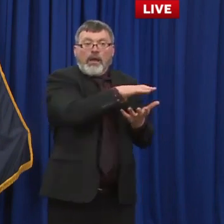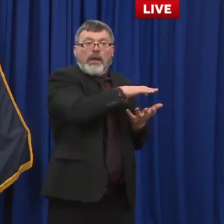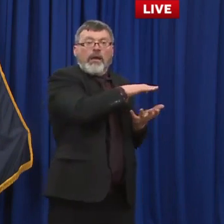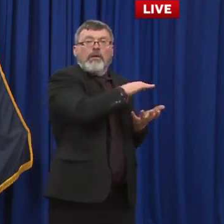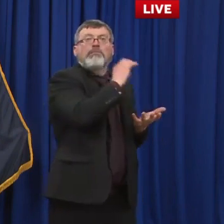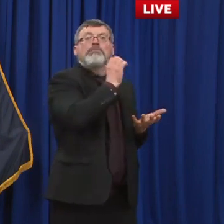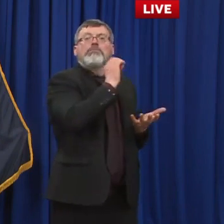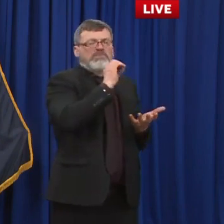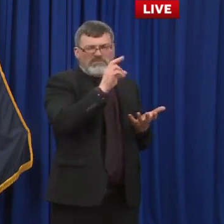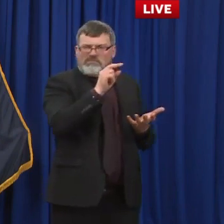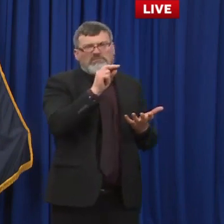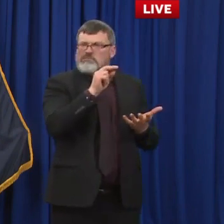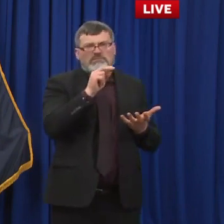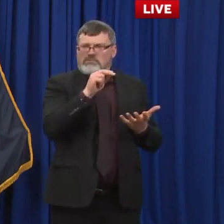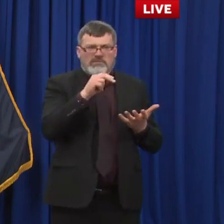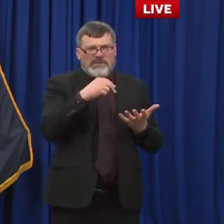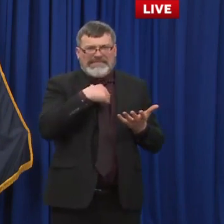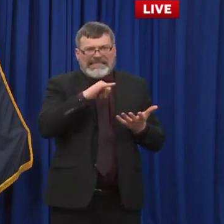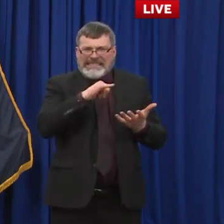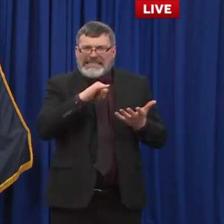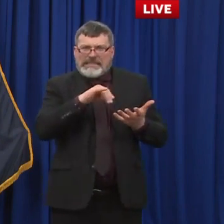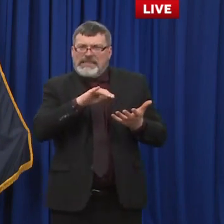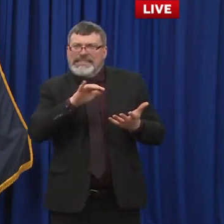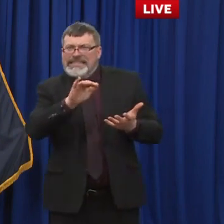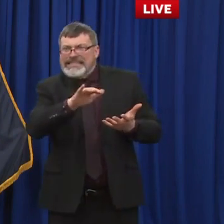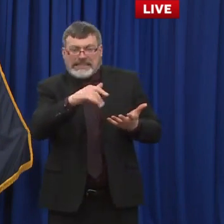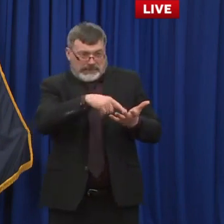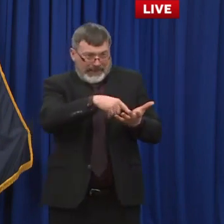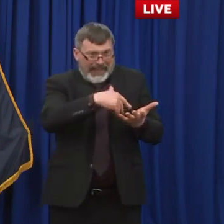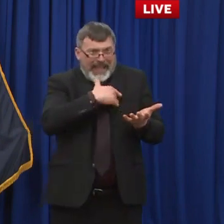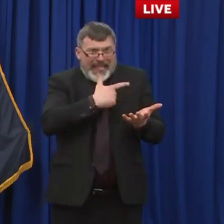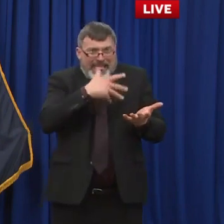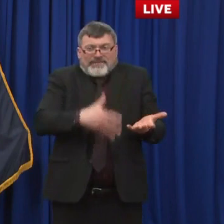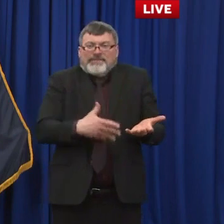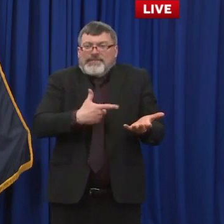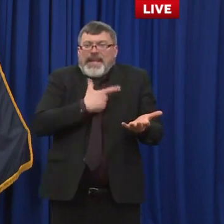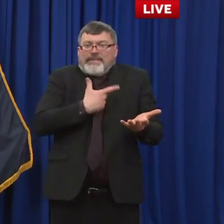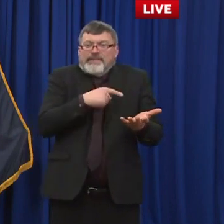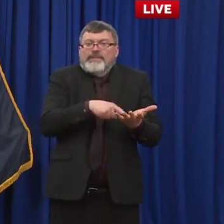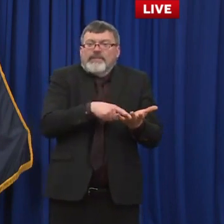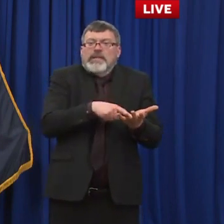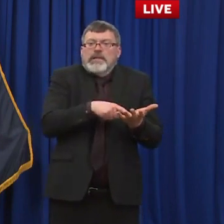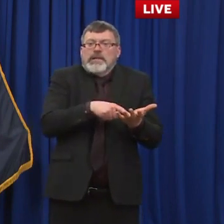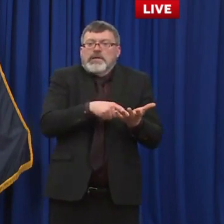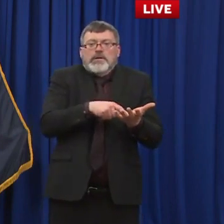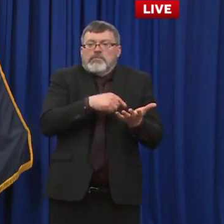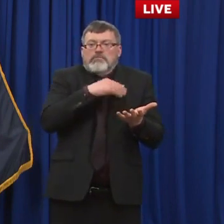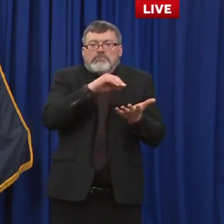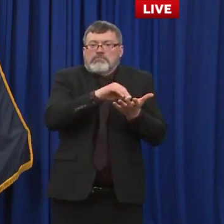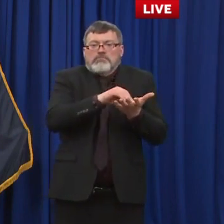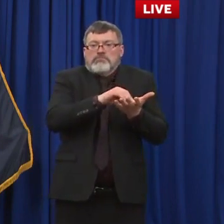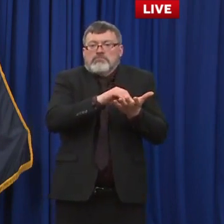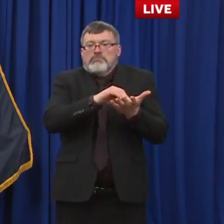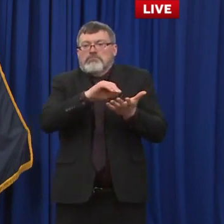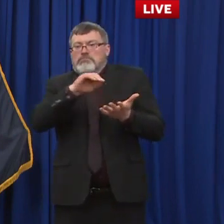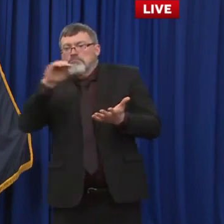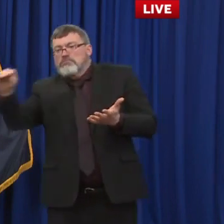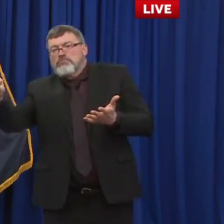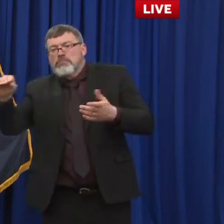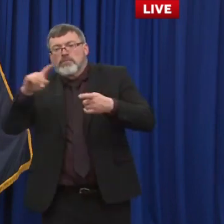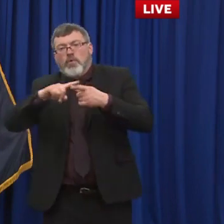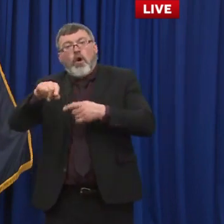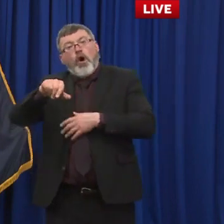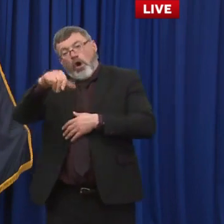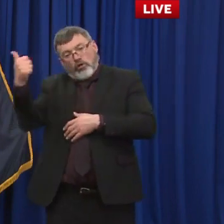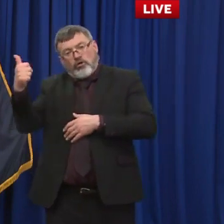gets used in other settings but we'll still make that vaccine available to them in future weeks if for example they did have a big opportunity to do for example a low